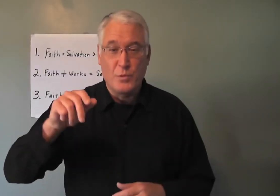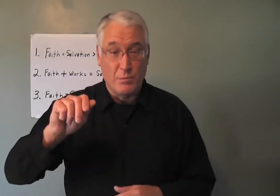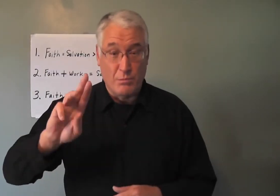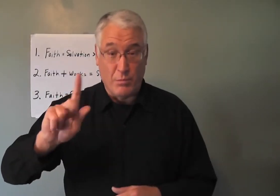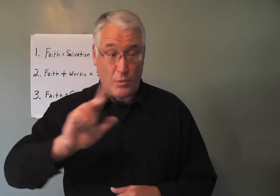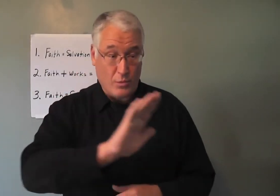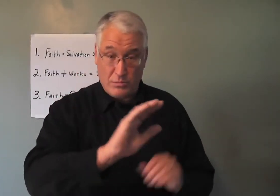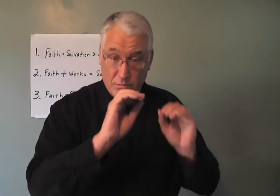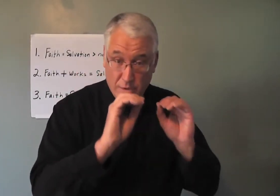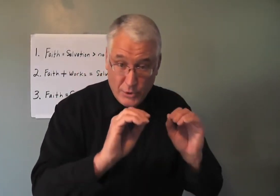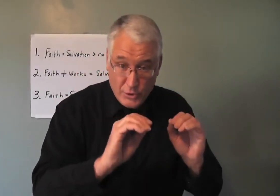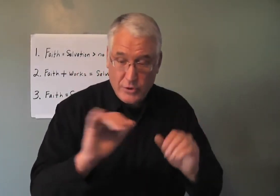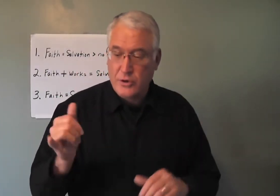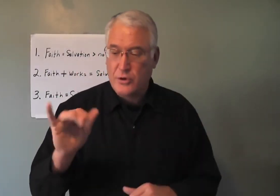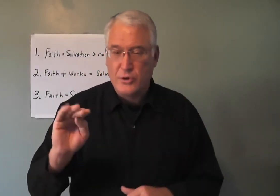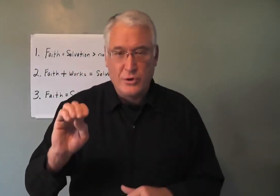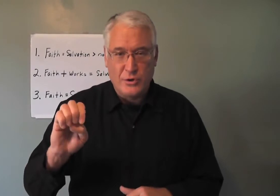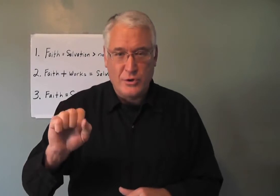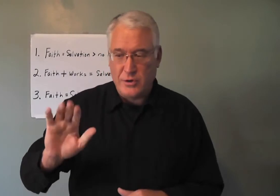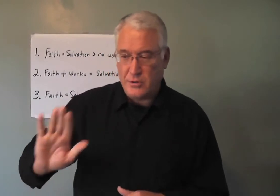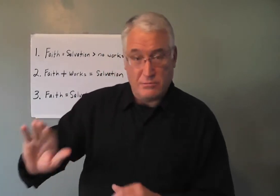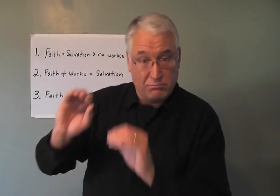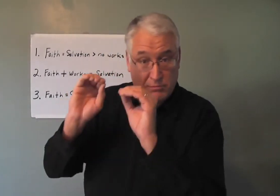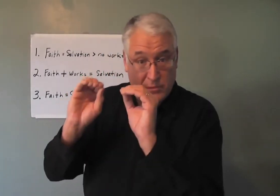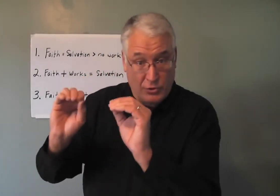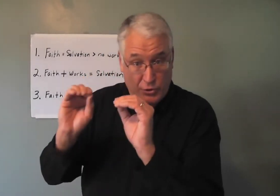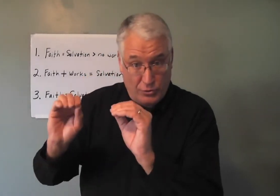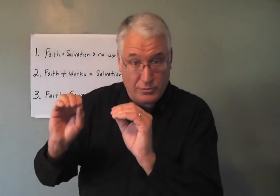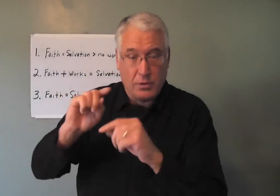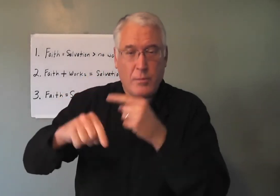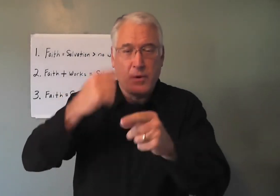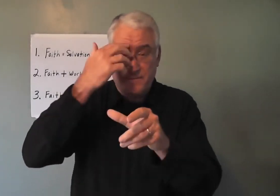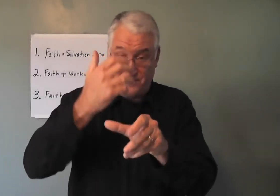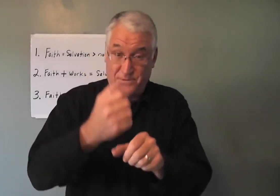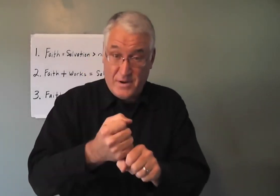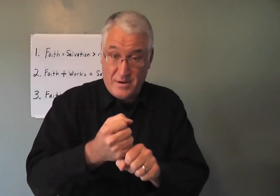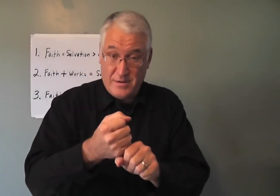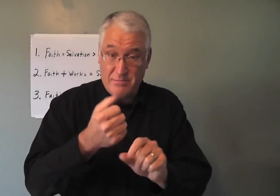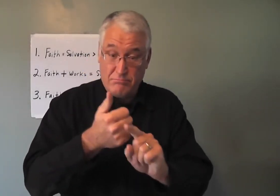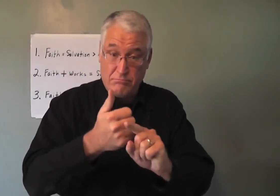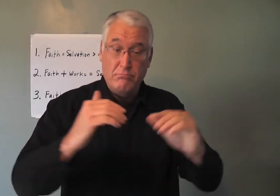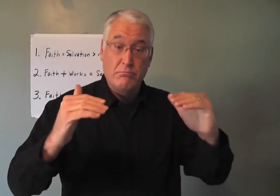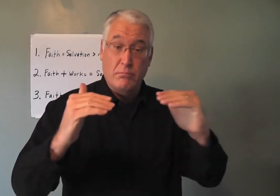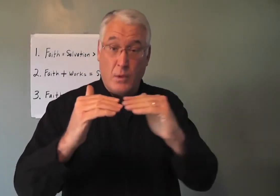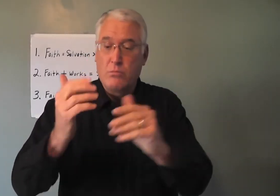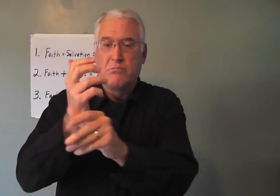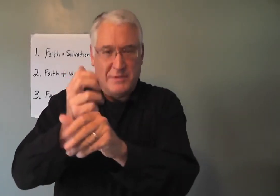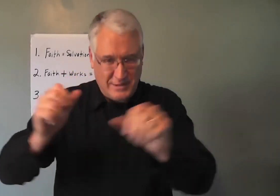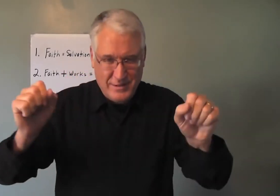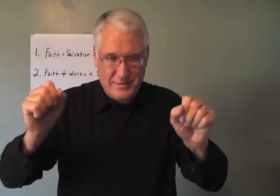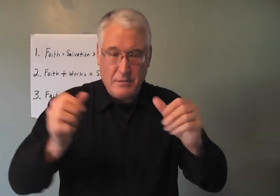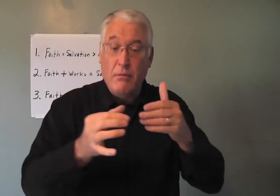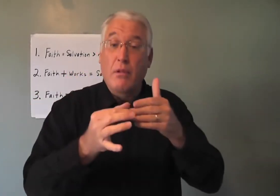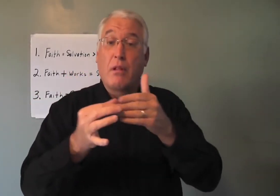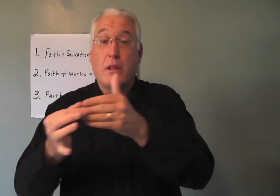So, Paul's teaching and James' teaching is about faith that equals